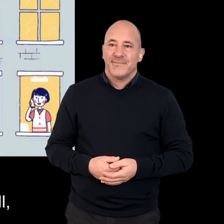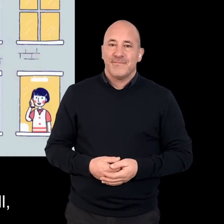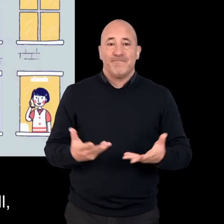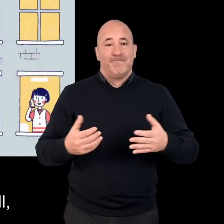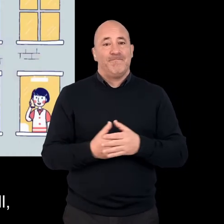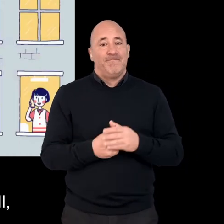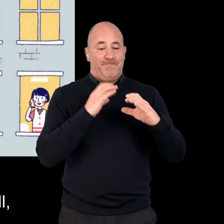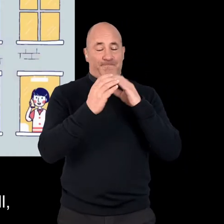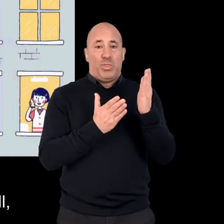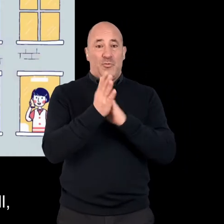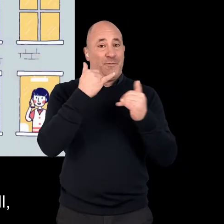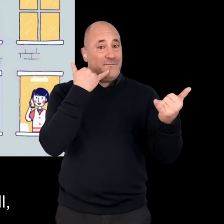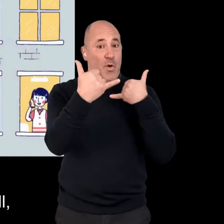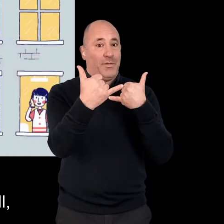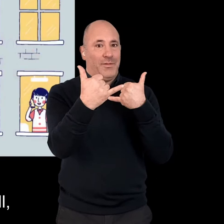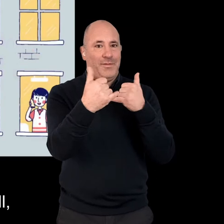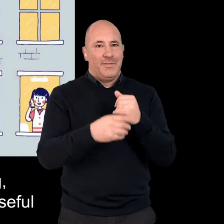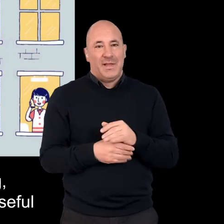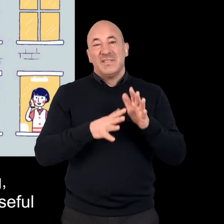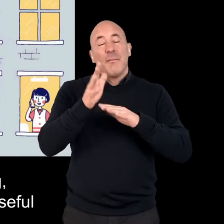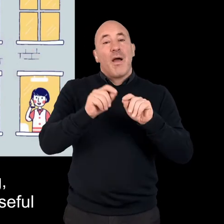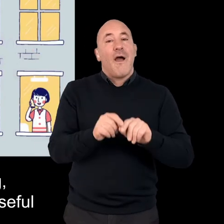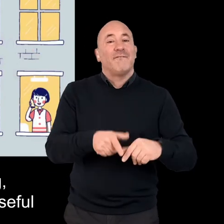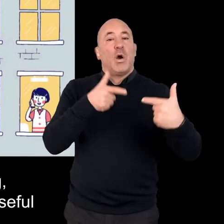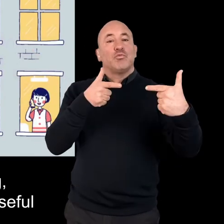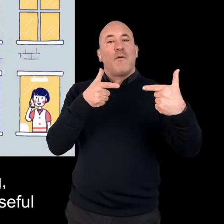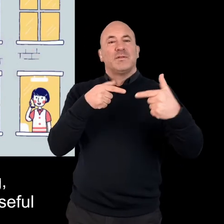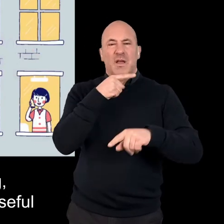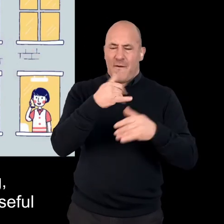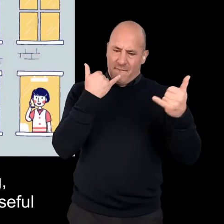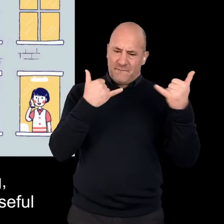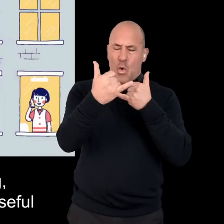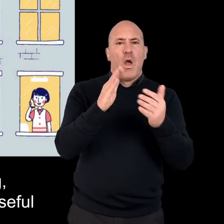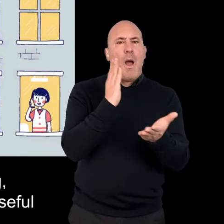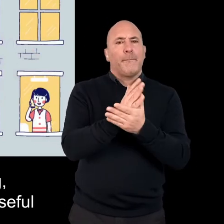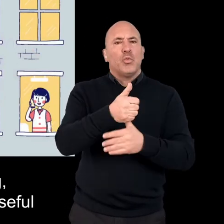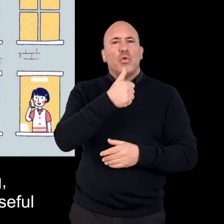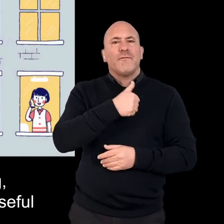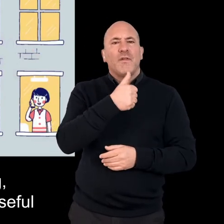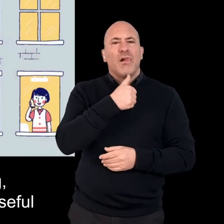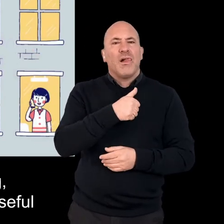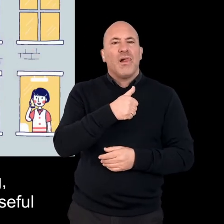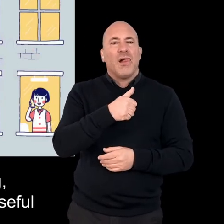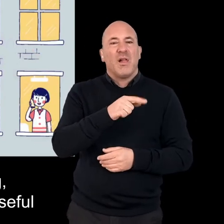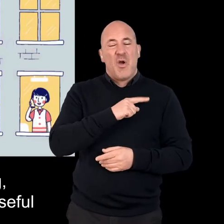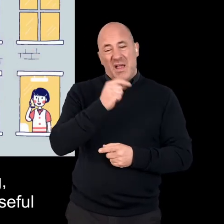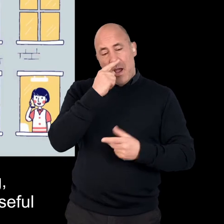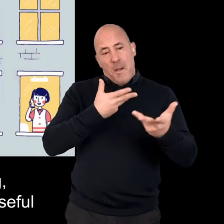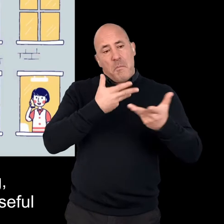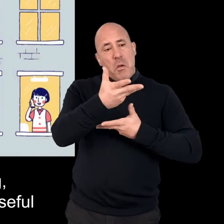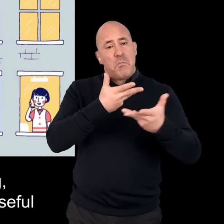For communication by phone call, similar to videoconferencing, participants found